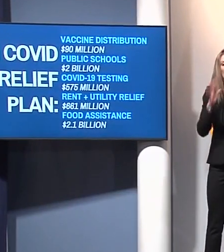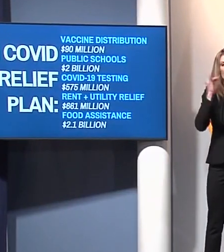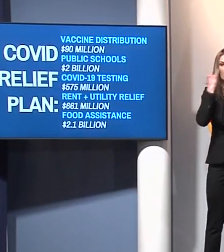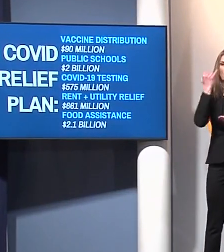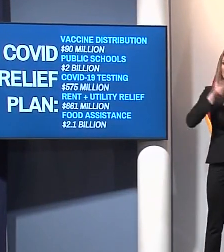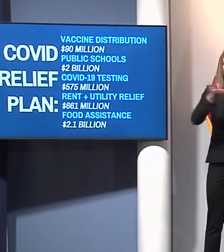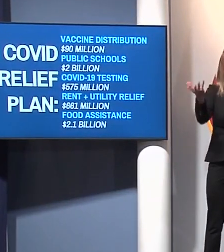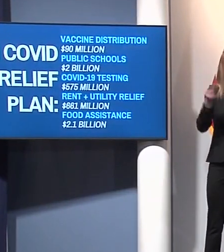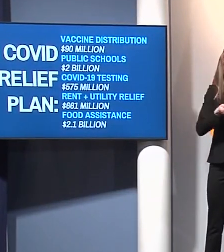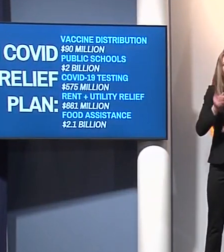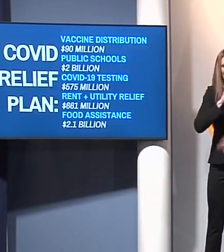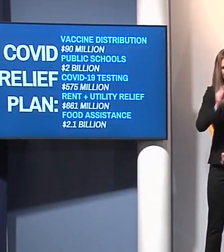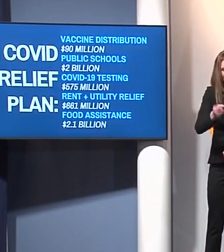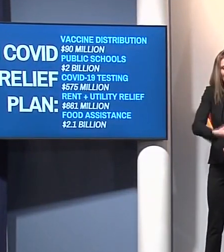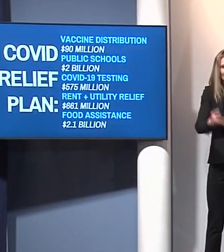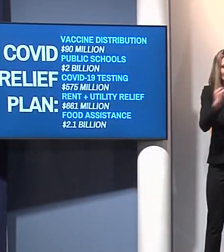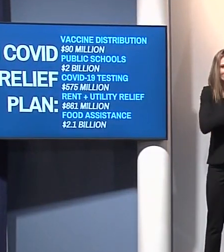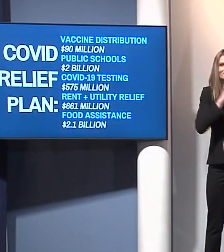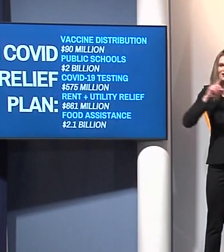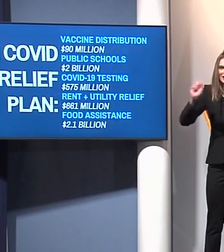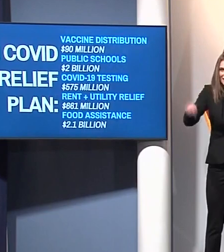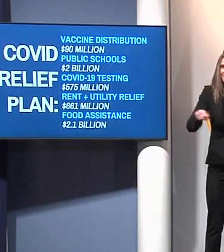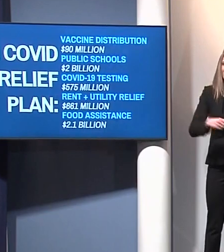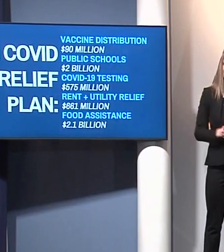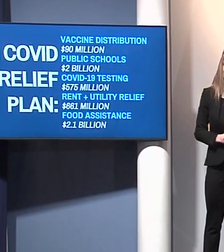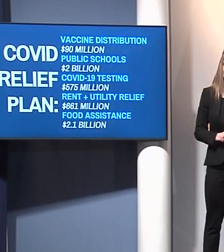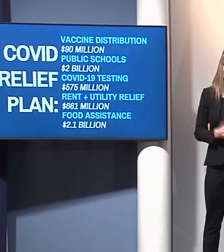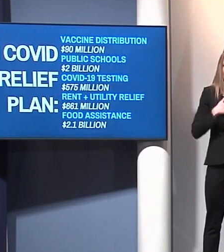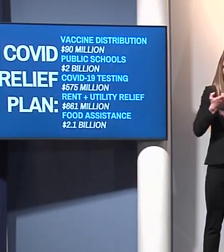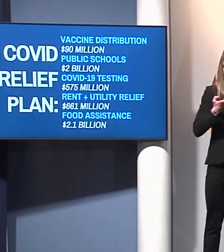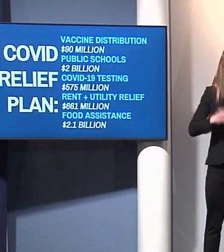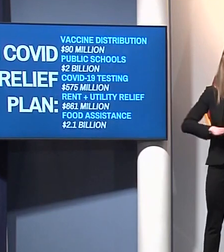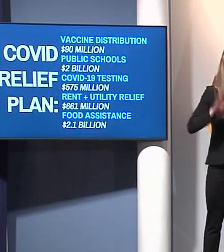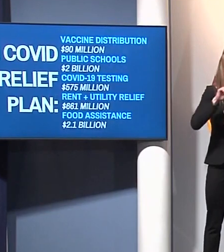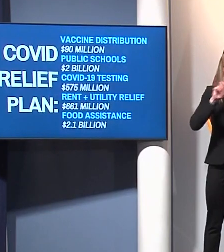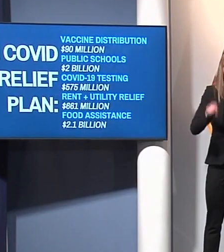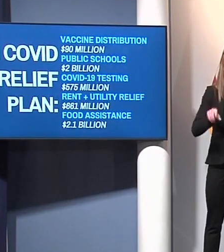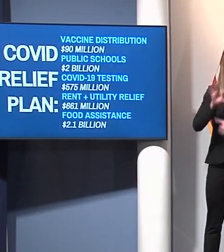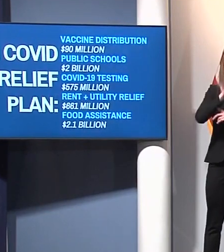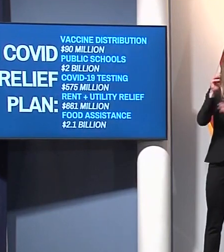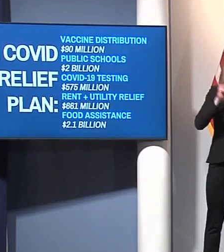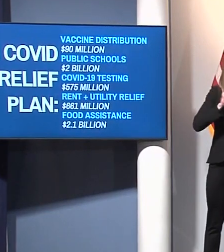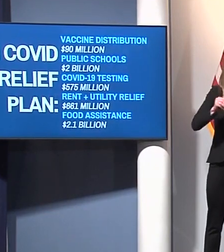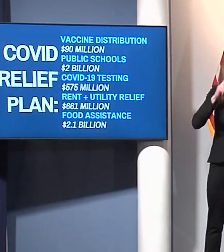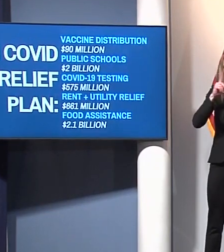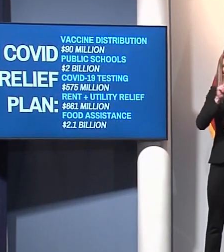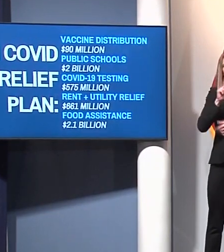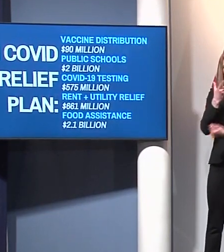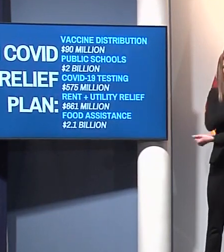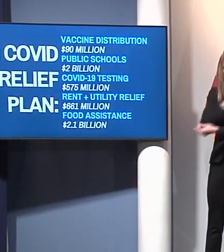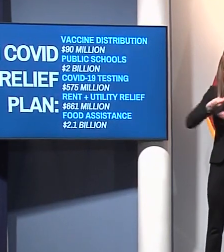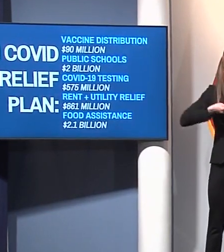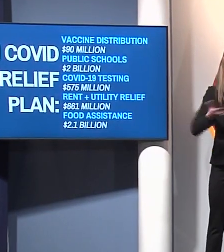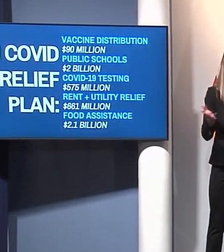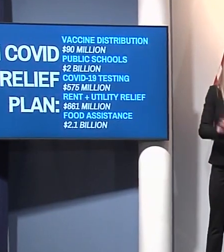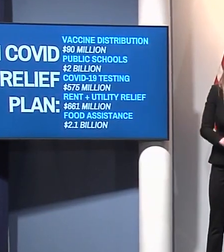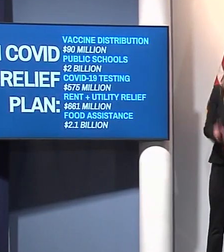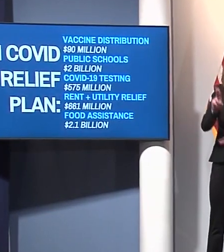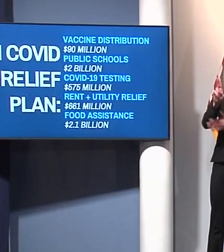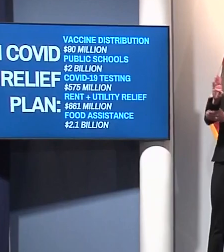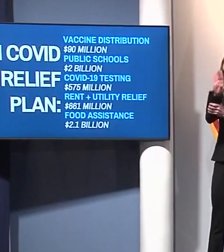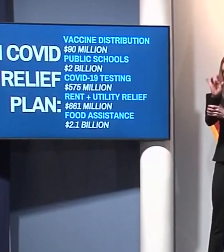strong economic re-engagement as possible. $90 million for vaccine distribution, $2 billion